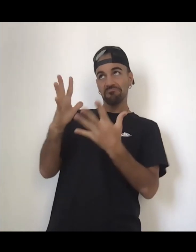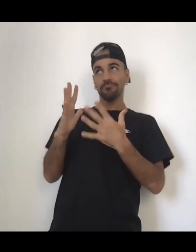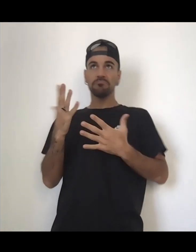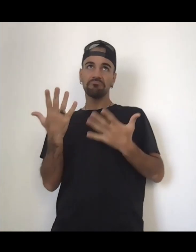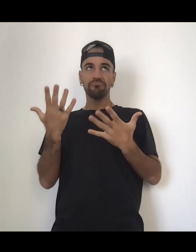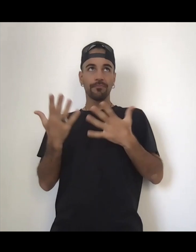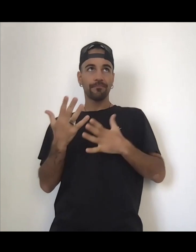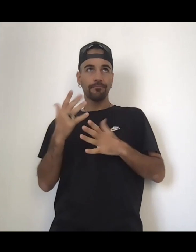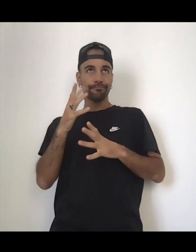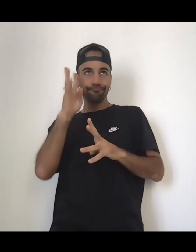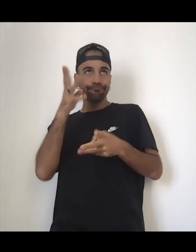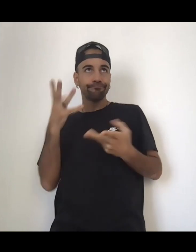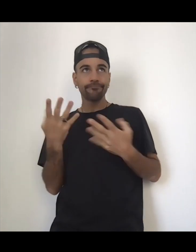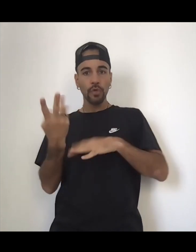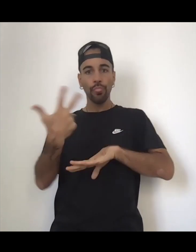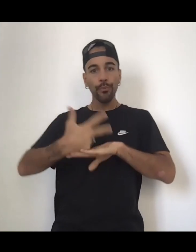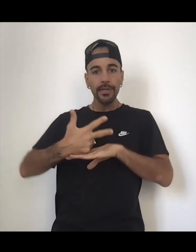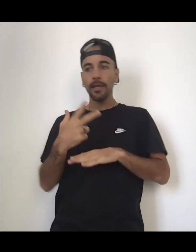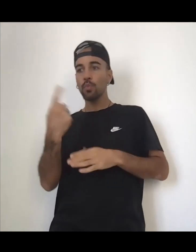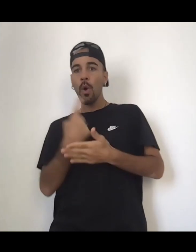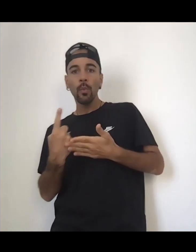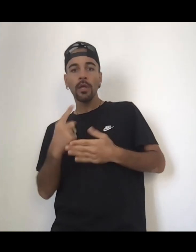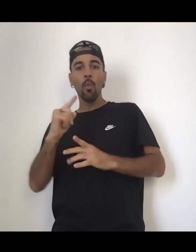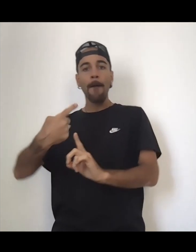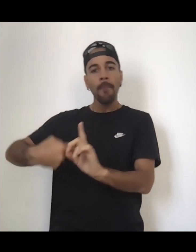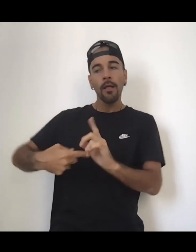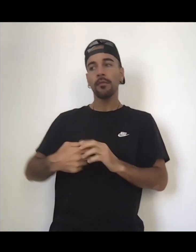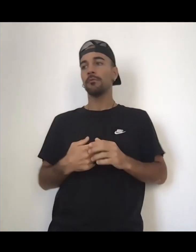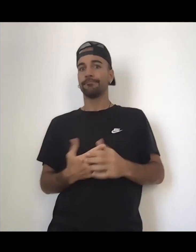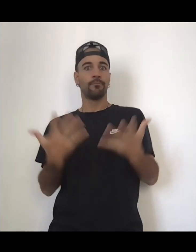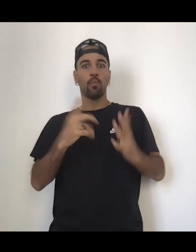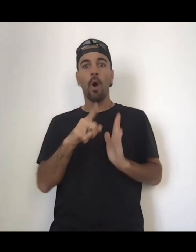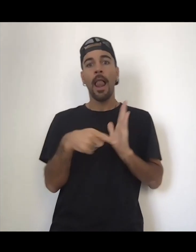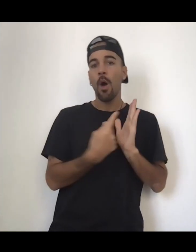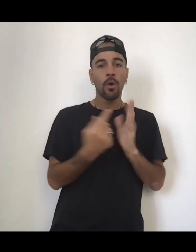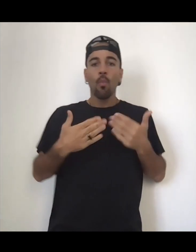I'll give you a week, or I'll give you a month, however you feel works. Could be an hour.